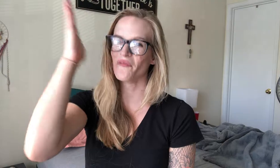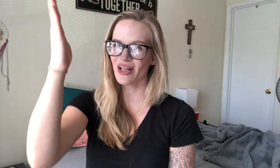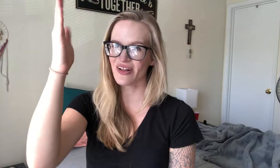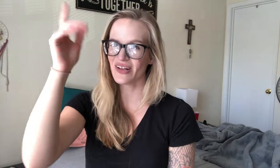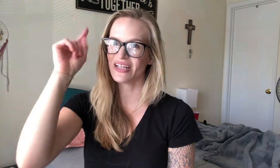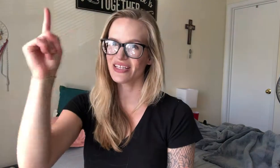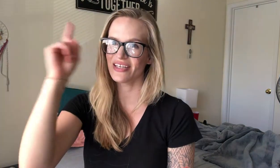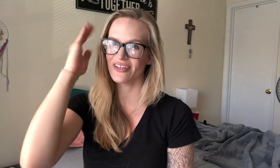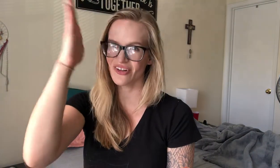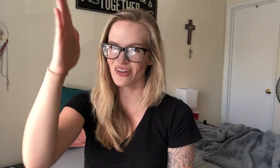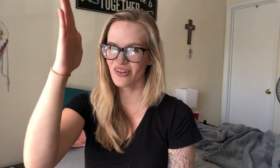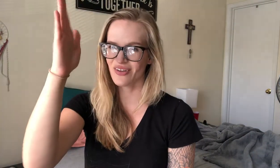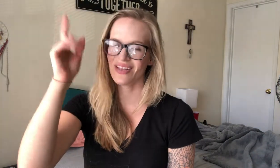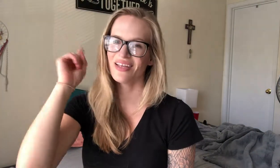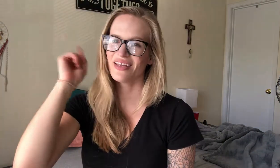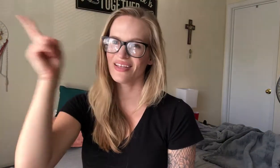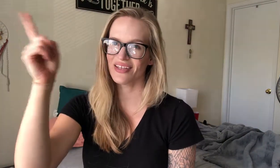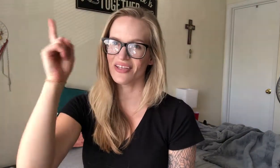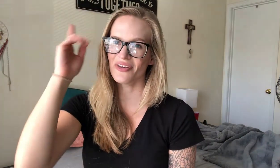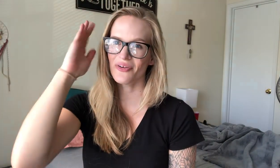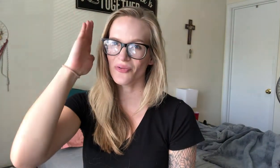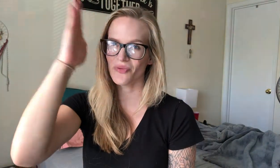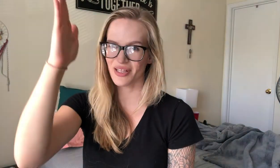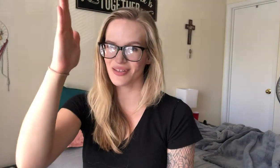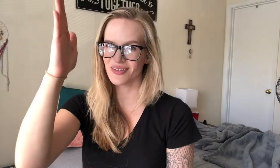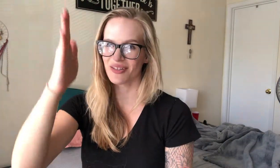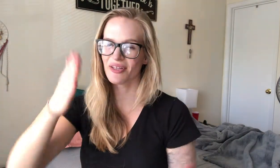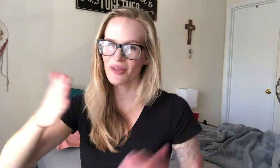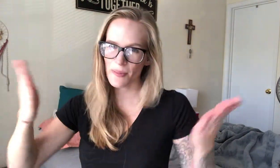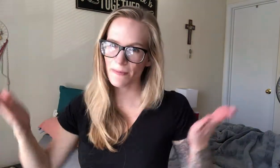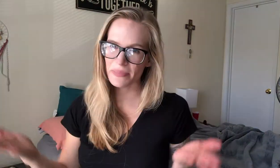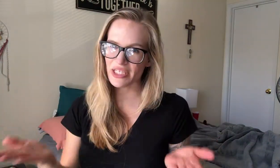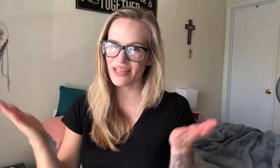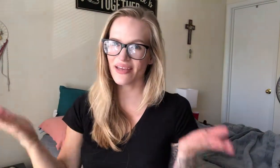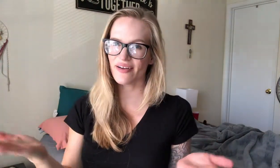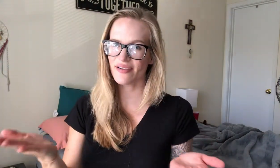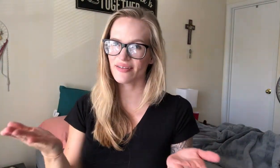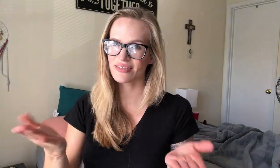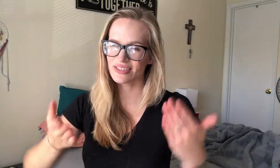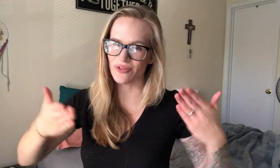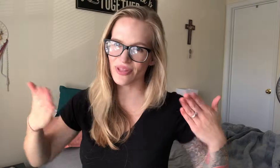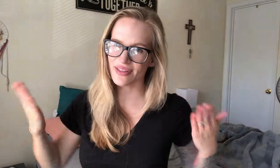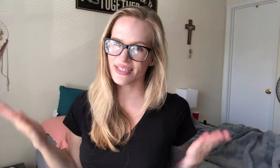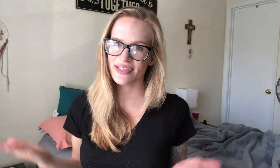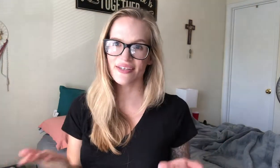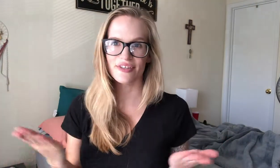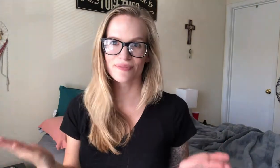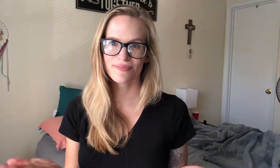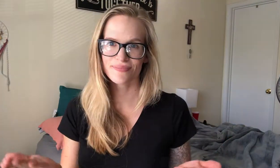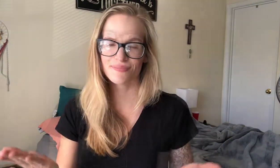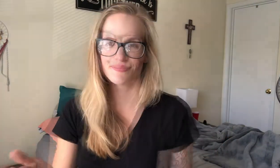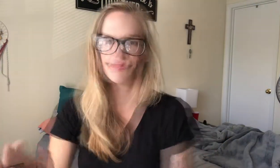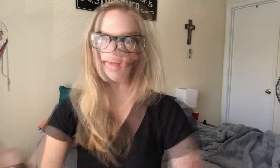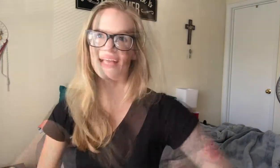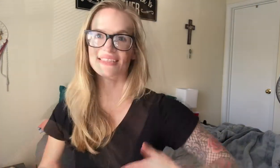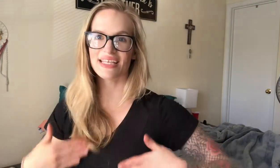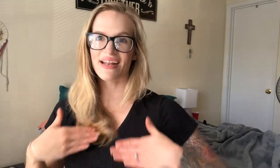will. Heel. He will be there. So here. And it